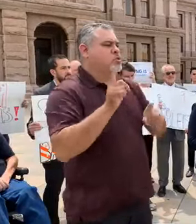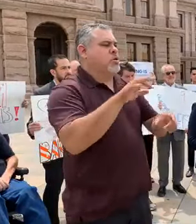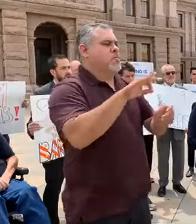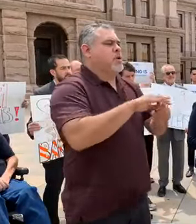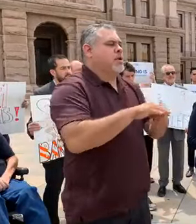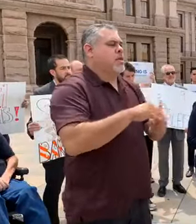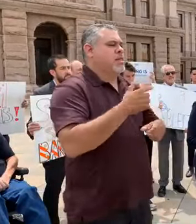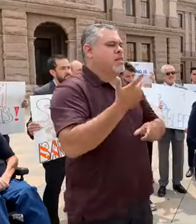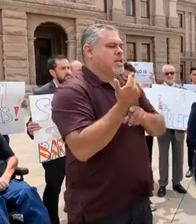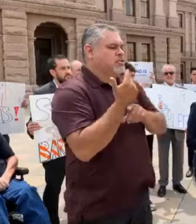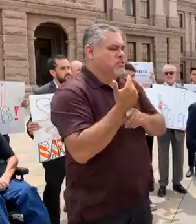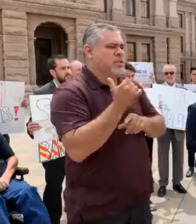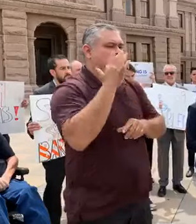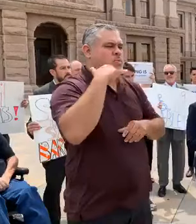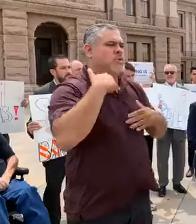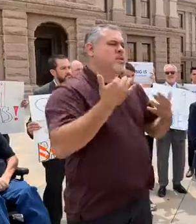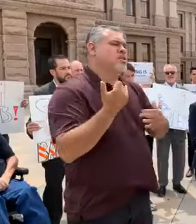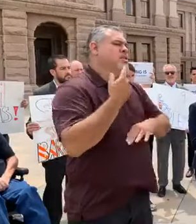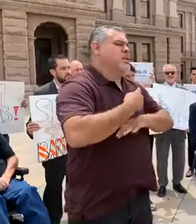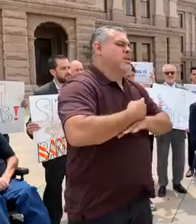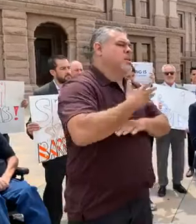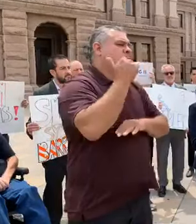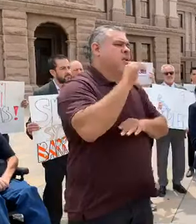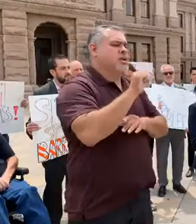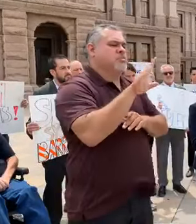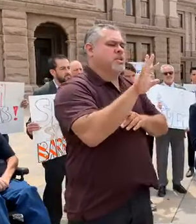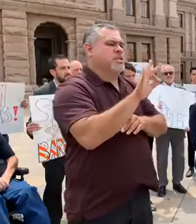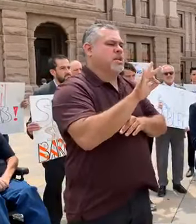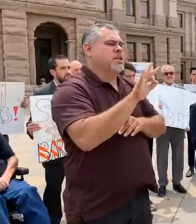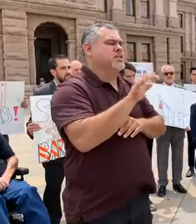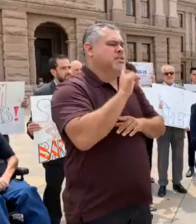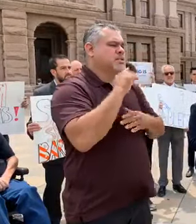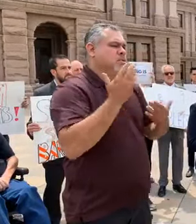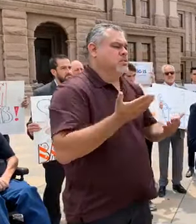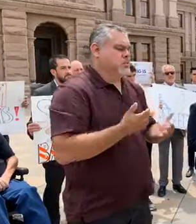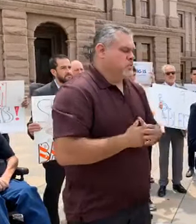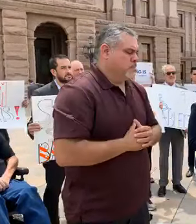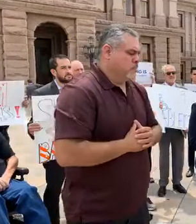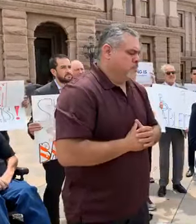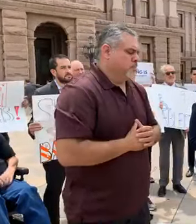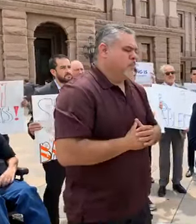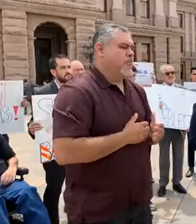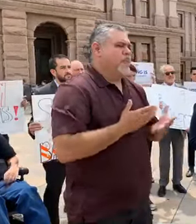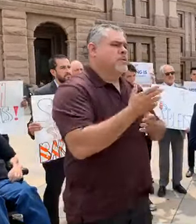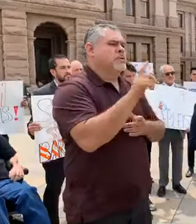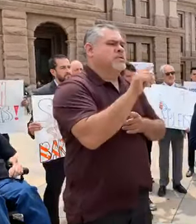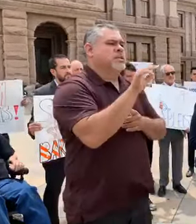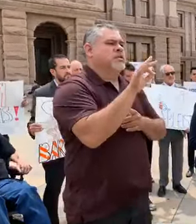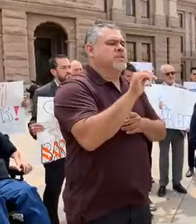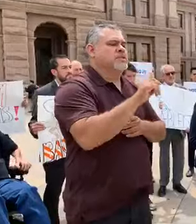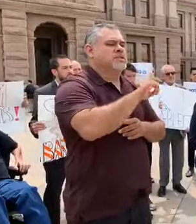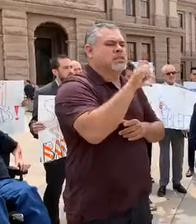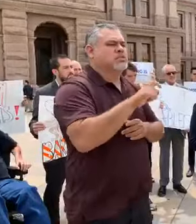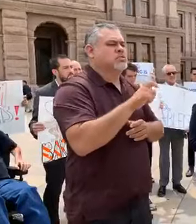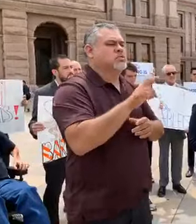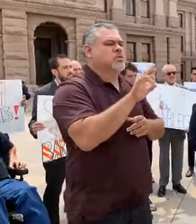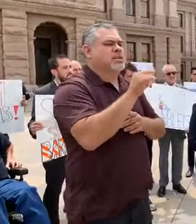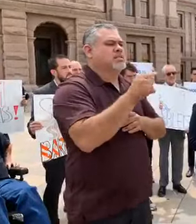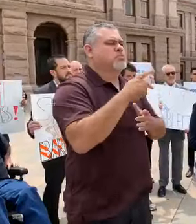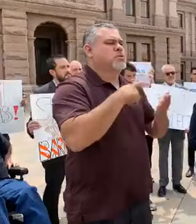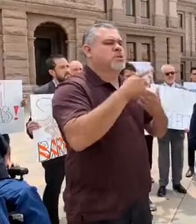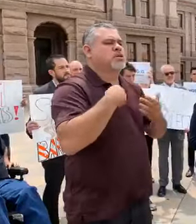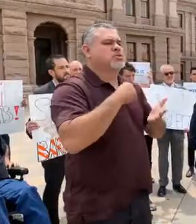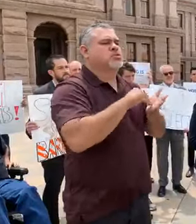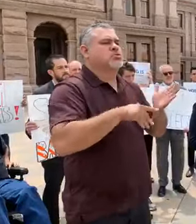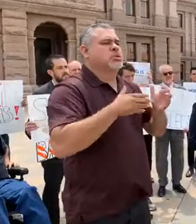last year. And that's why we're here today and let SB9 exist. Through TFN's Texas Rising program, our student